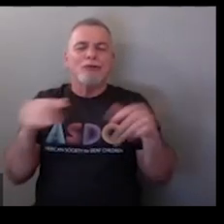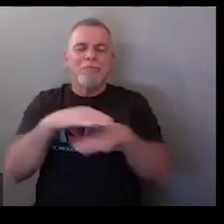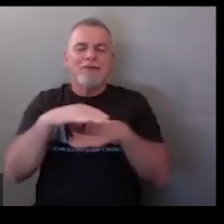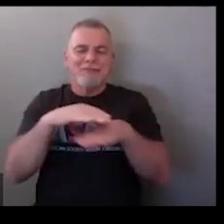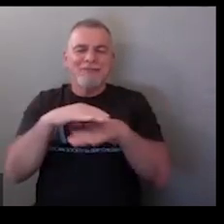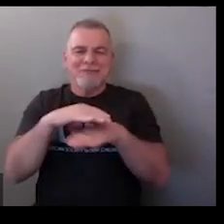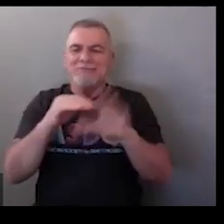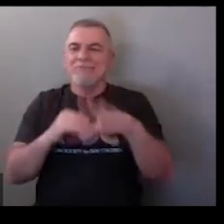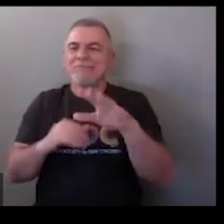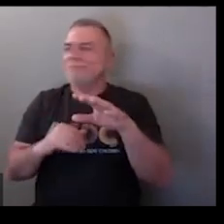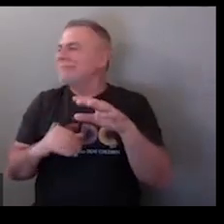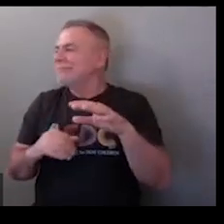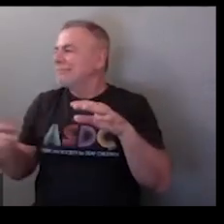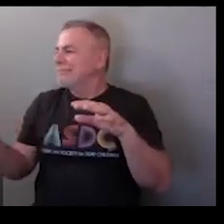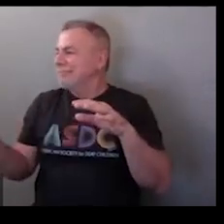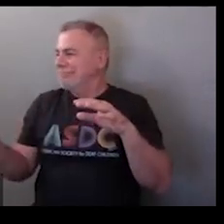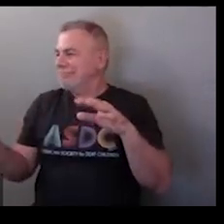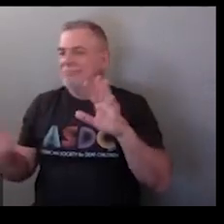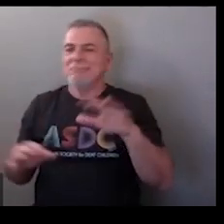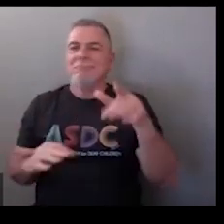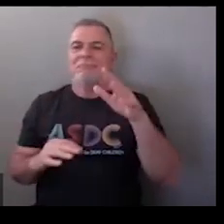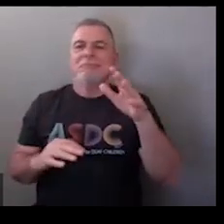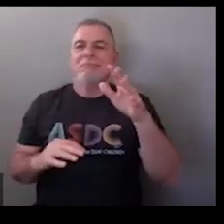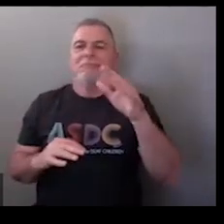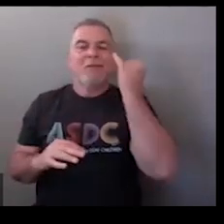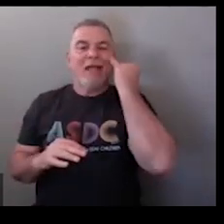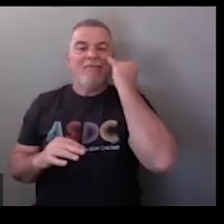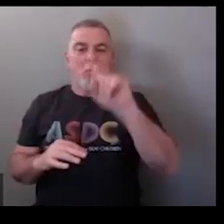okay now just some very very basic grammar to help you guys out